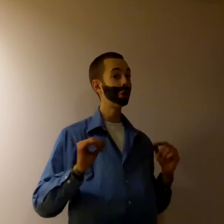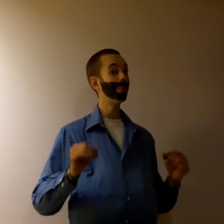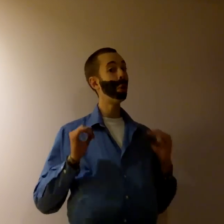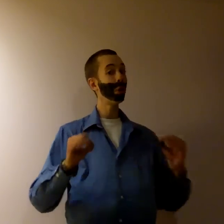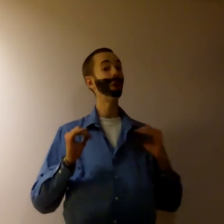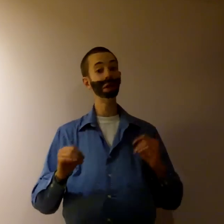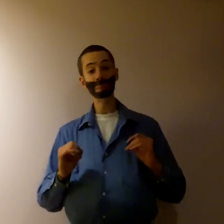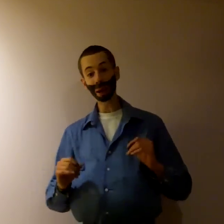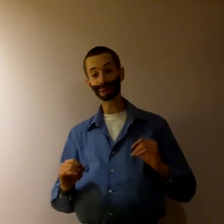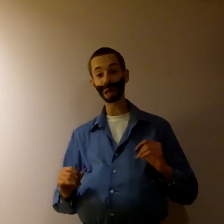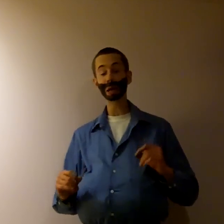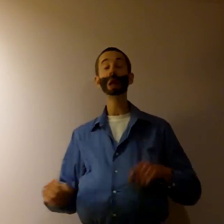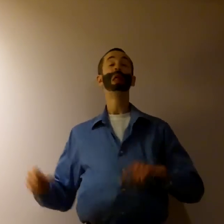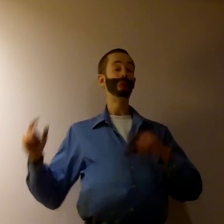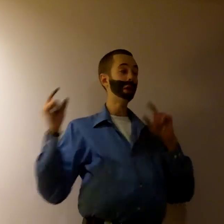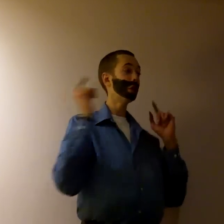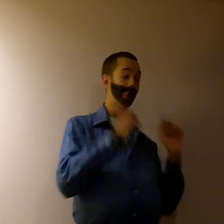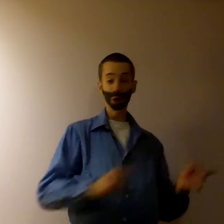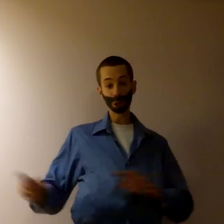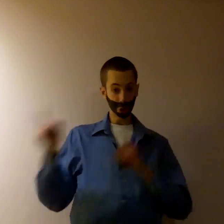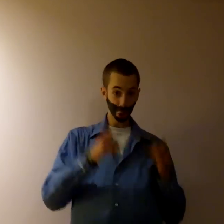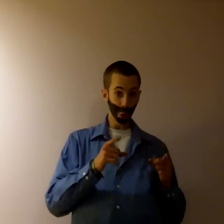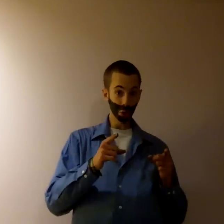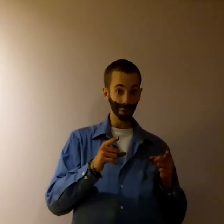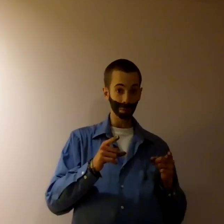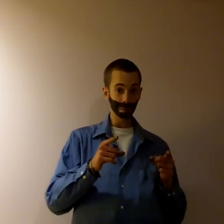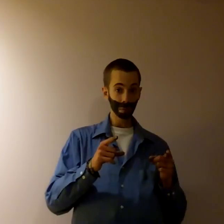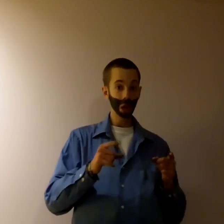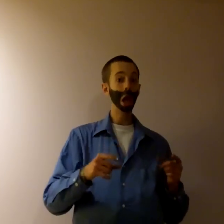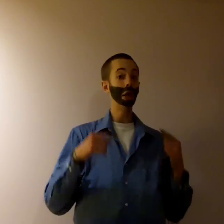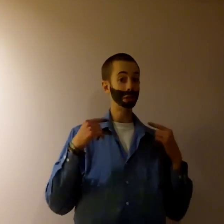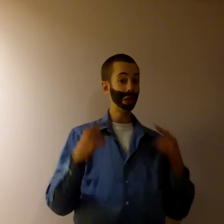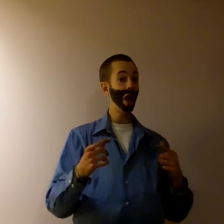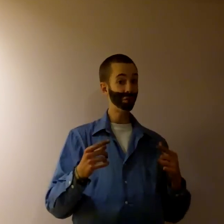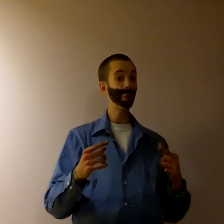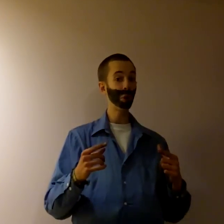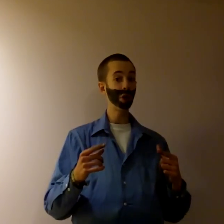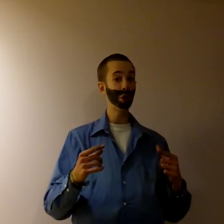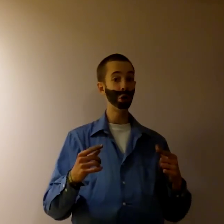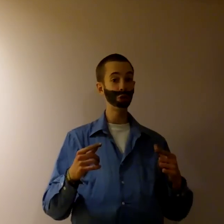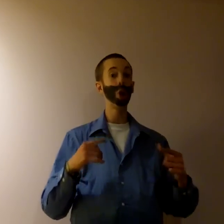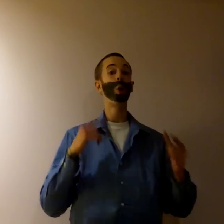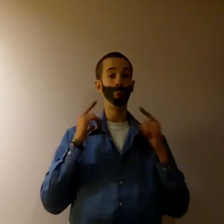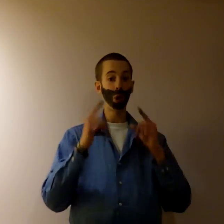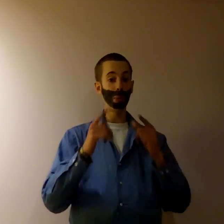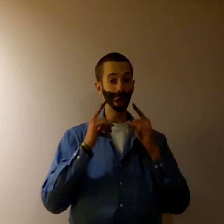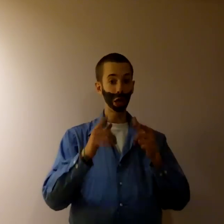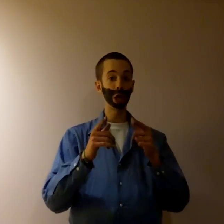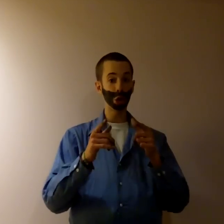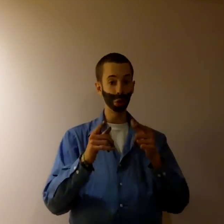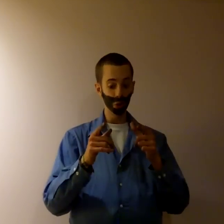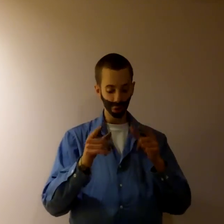learn more when you meditate than you learn in school. And it's not for weirdos. We're making it cool.